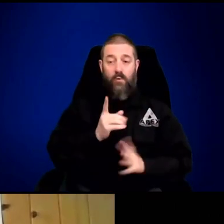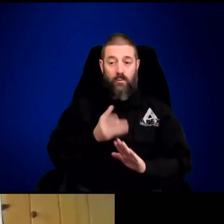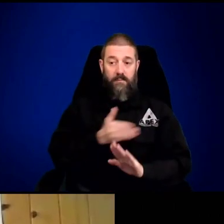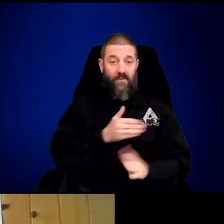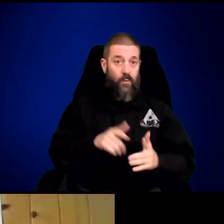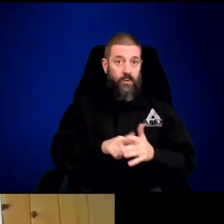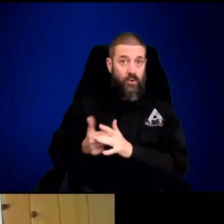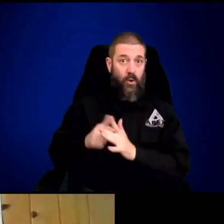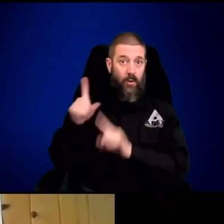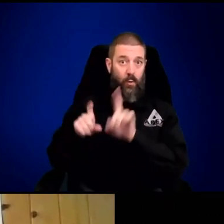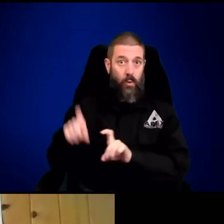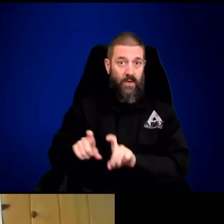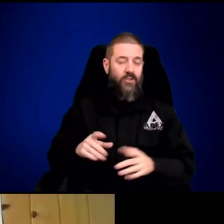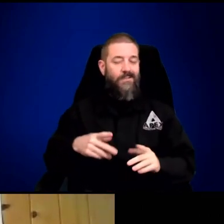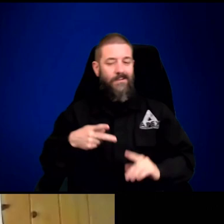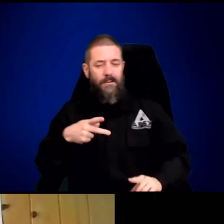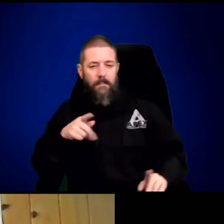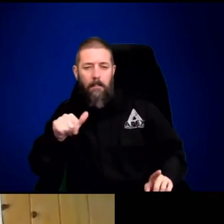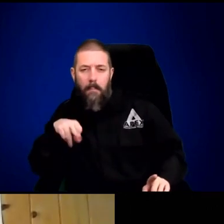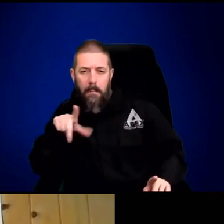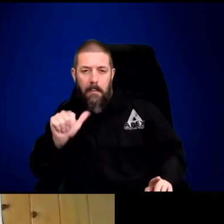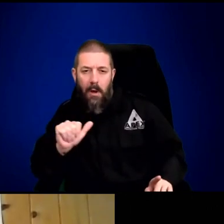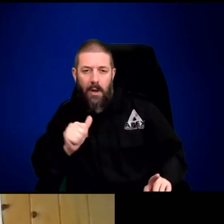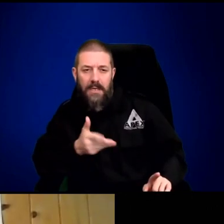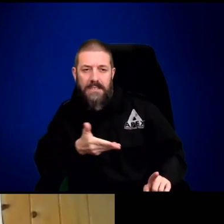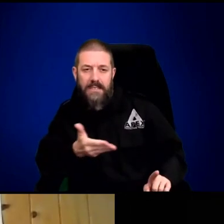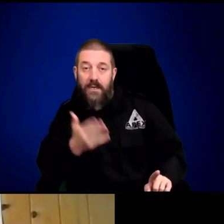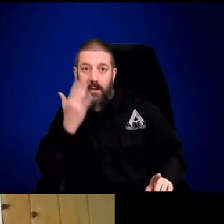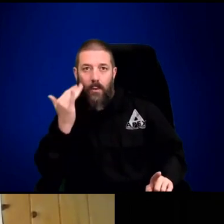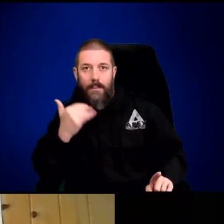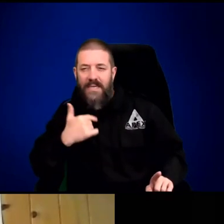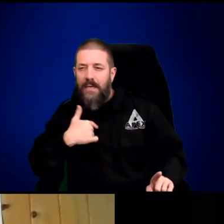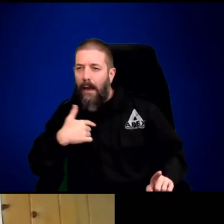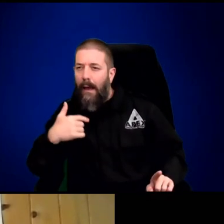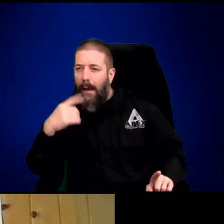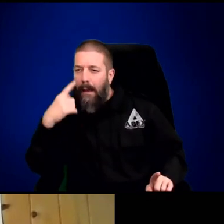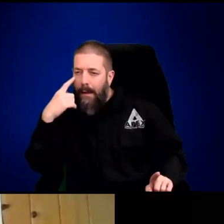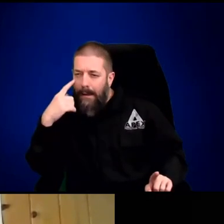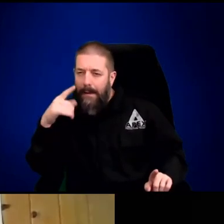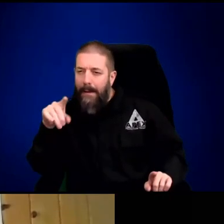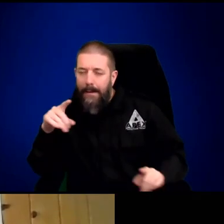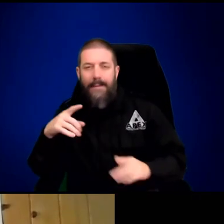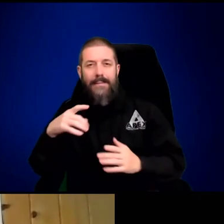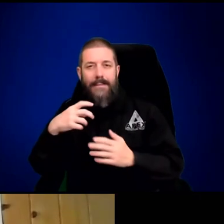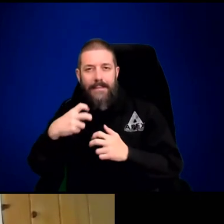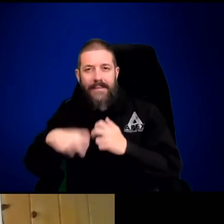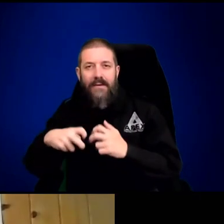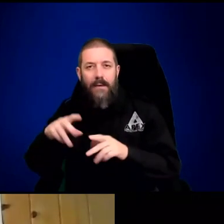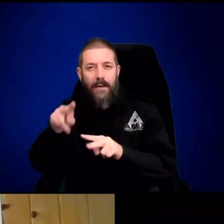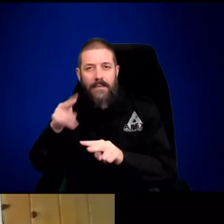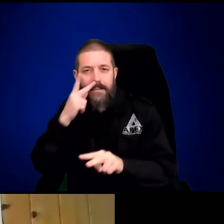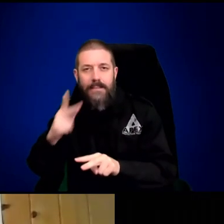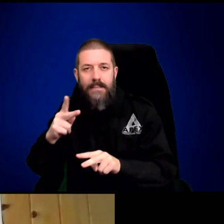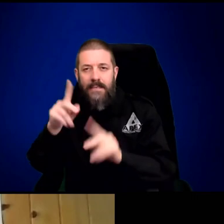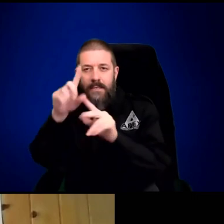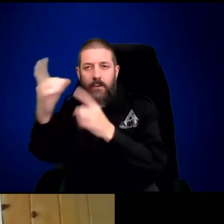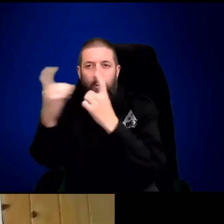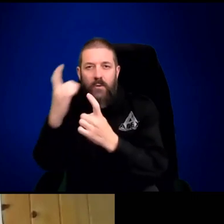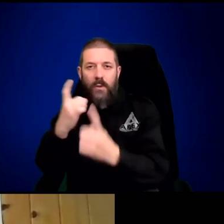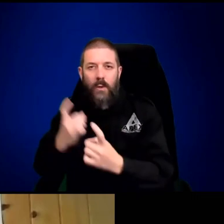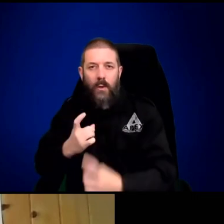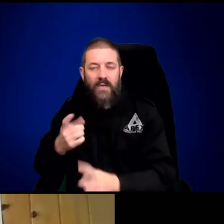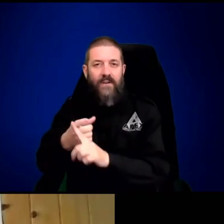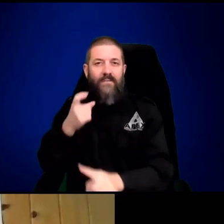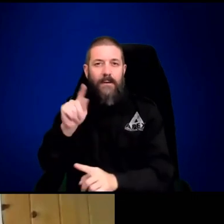and talk. So before we start with questions, and I'm sure Paul is here because I can't see the TV from here with those questions coming